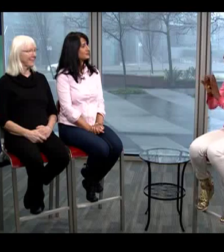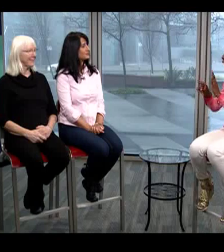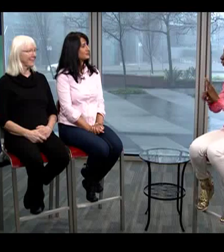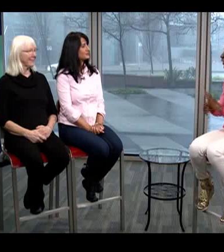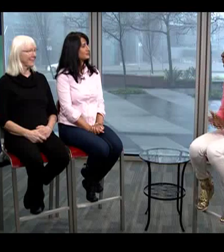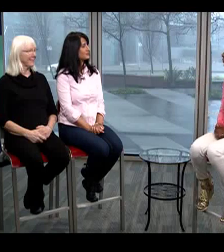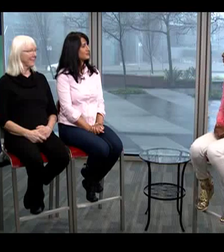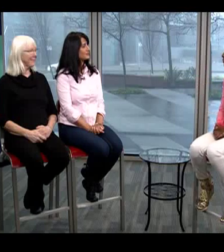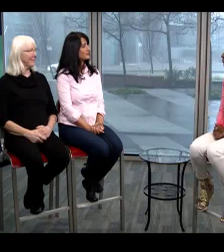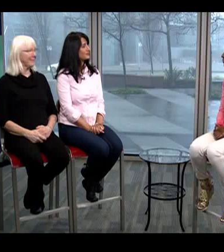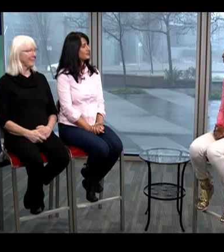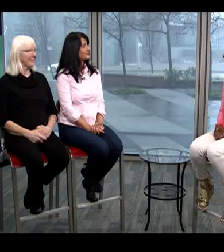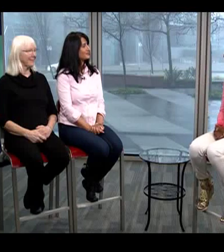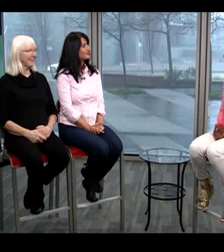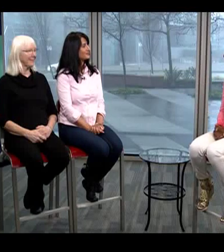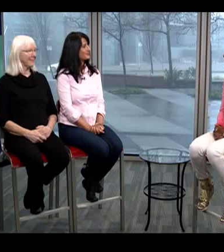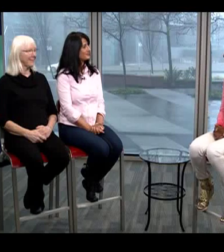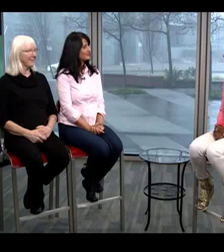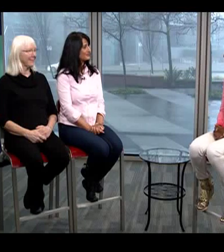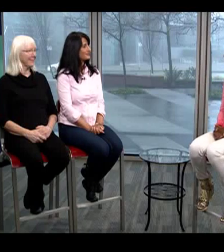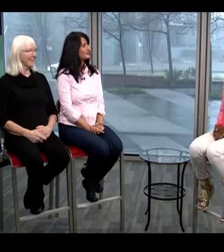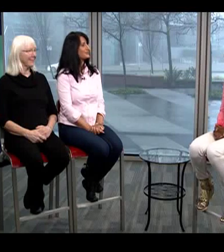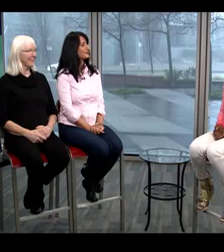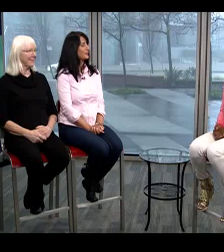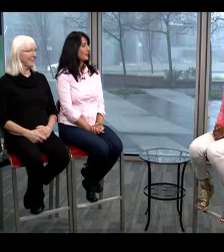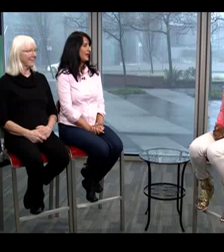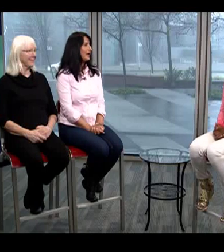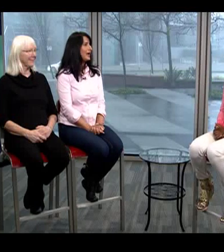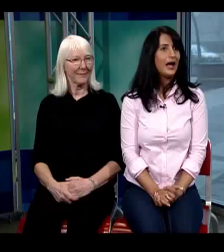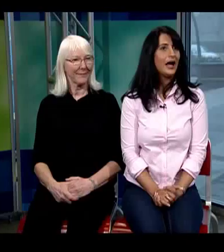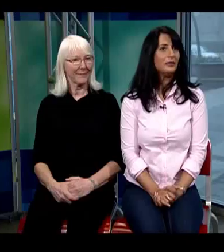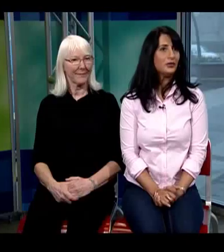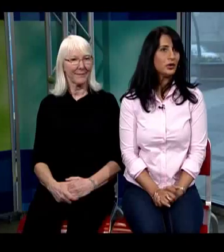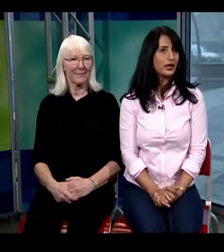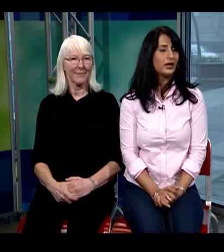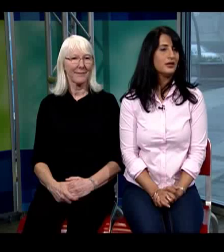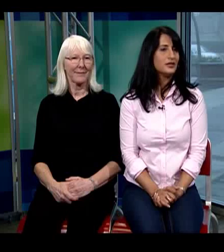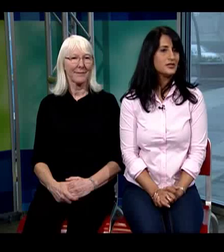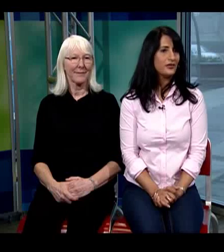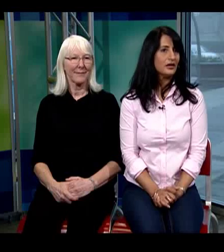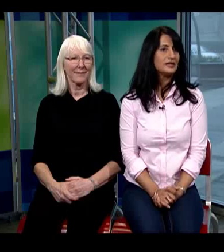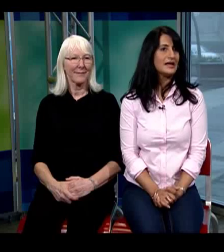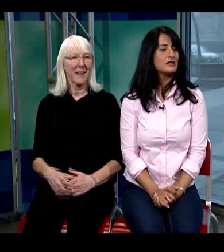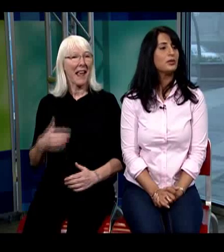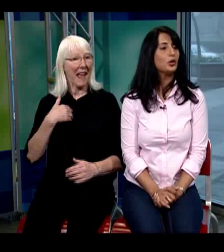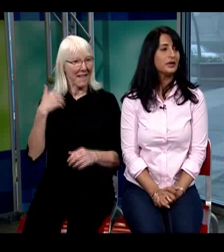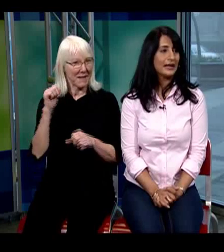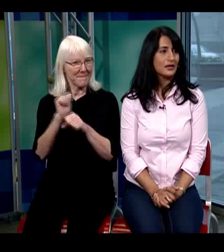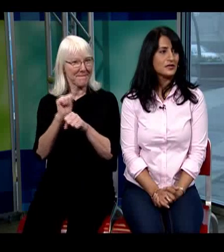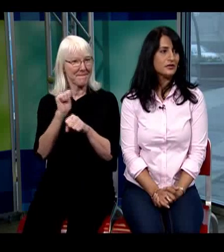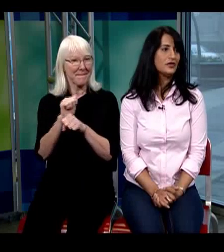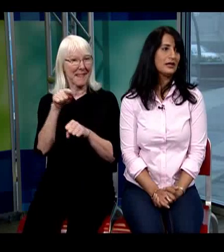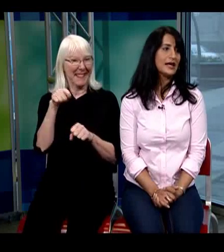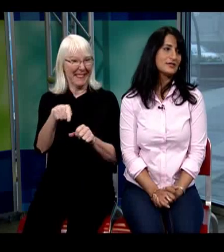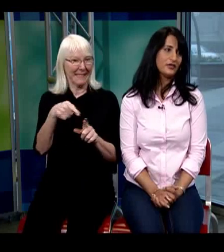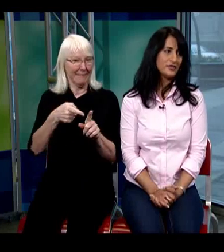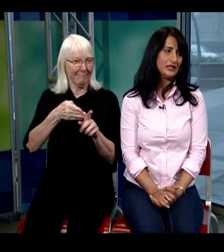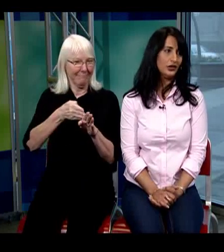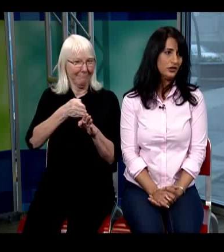clients and your background. I've been working in this field as an employment counsellor for the last 15 years.